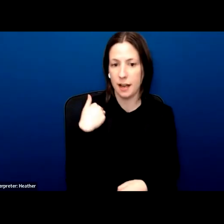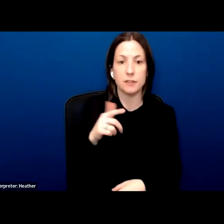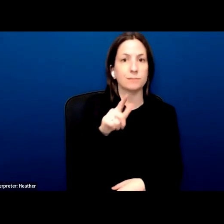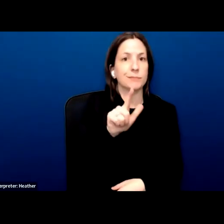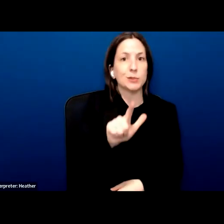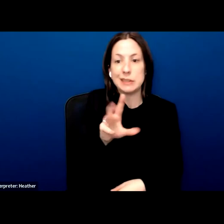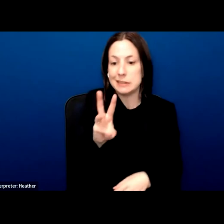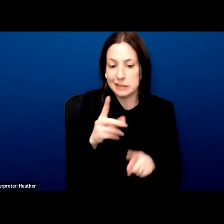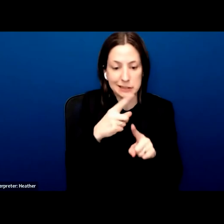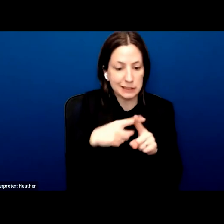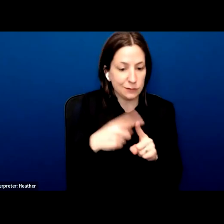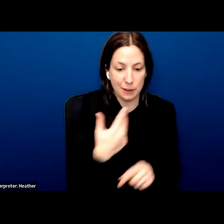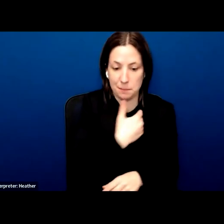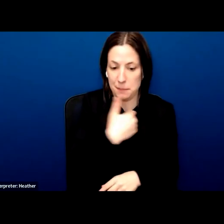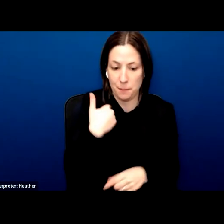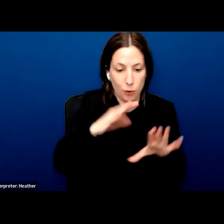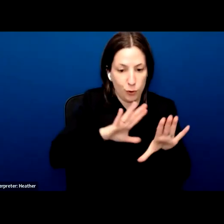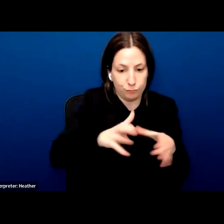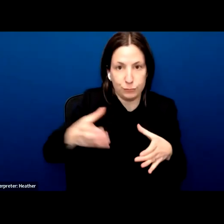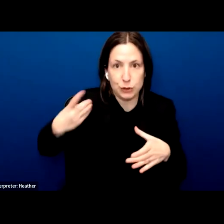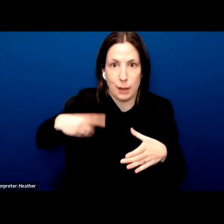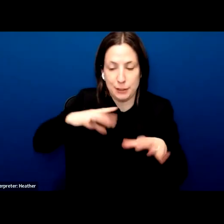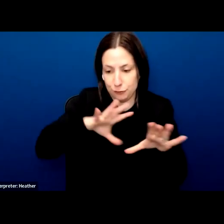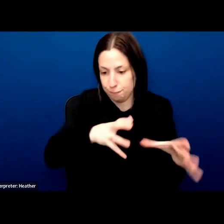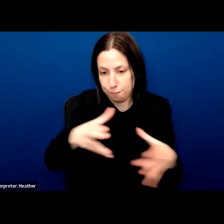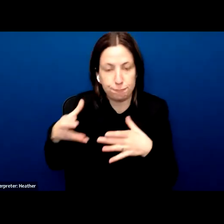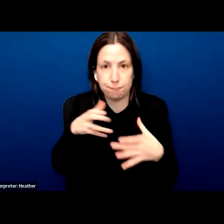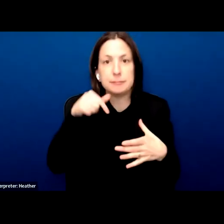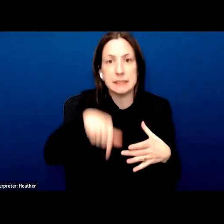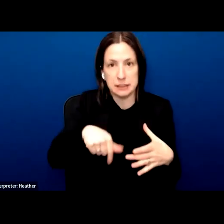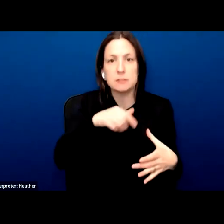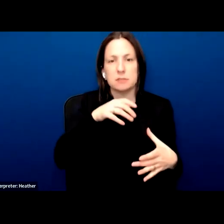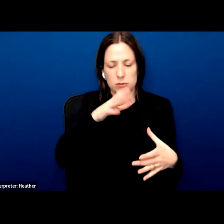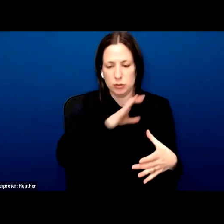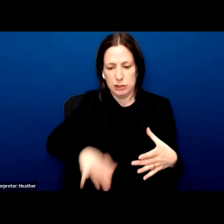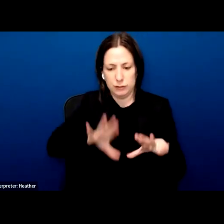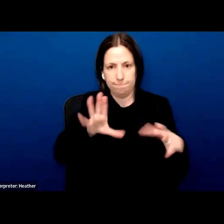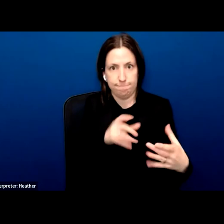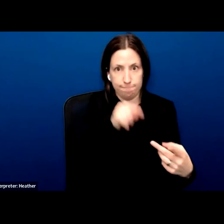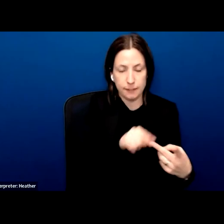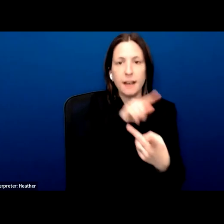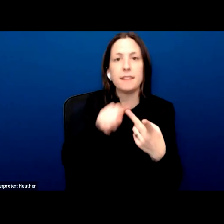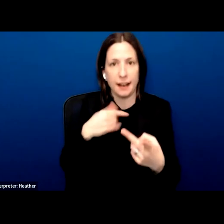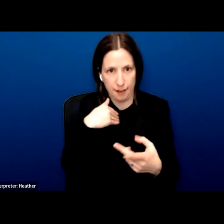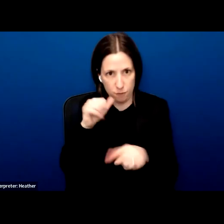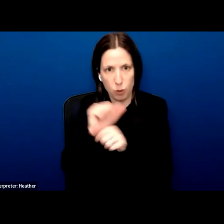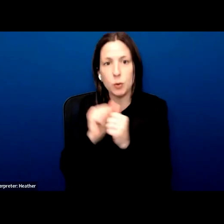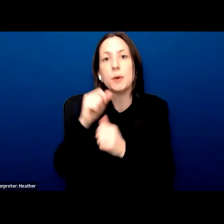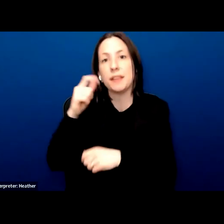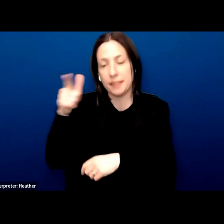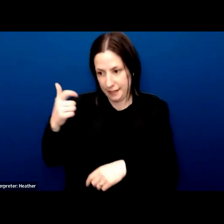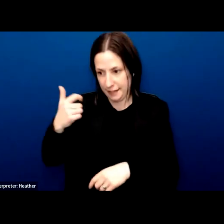85% of Christians in Canada, working together with Amnesty International and the Canadian Council for Refugees have said, no,